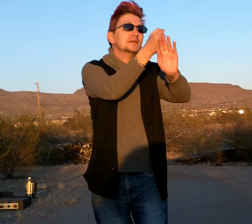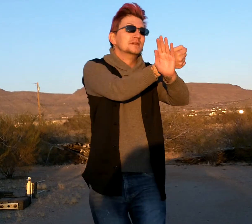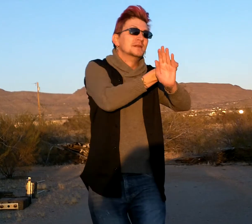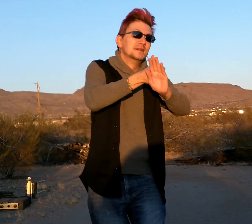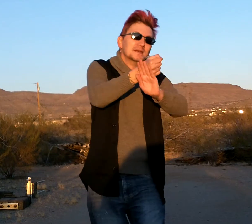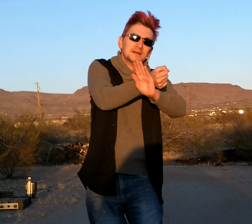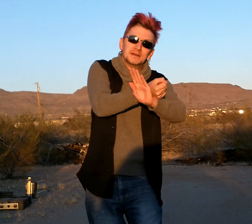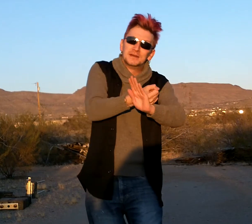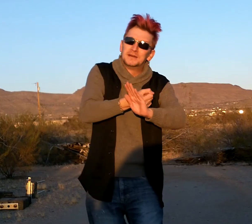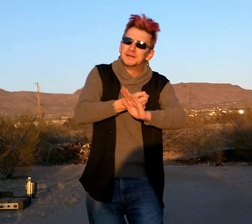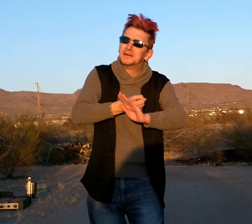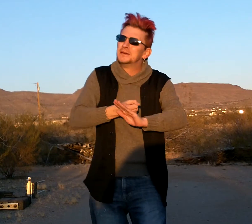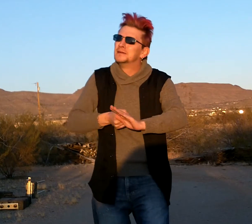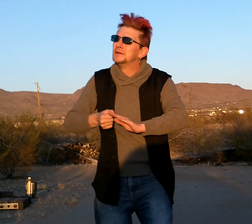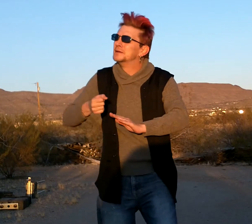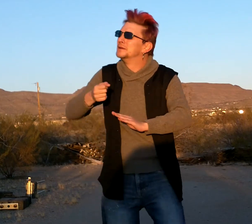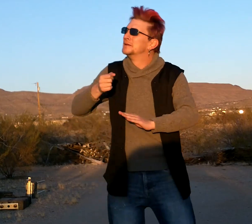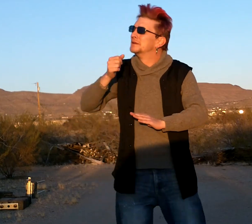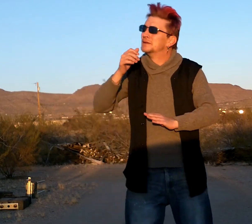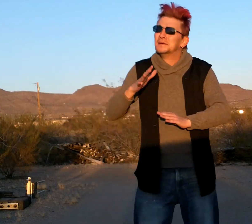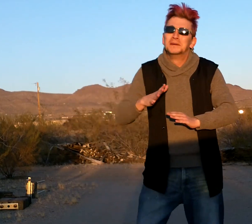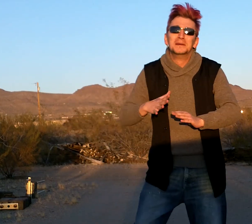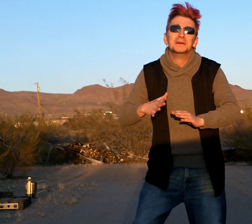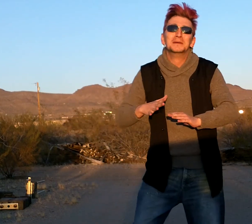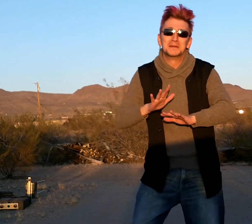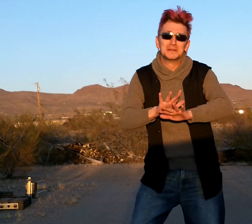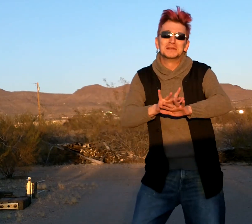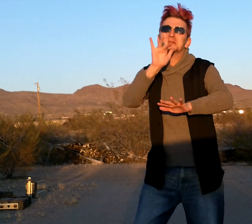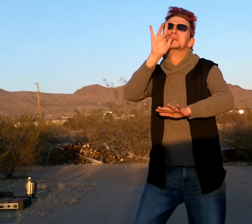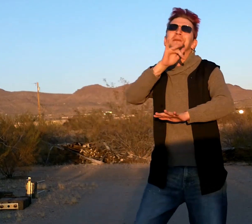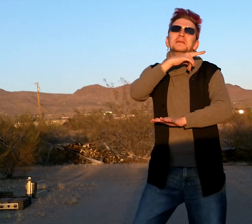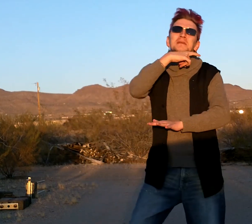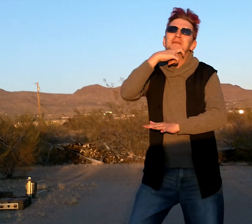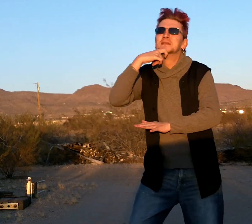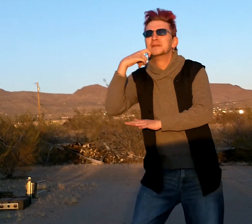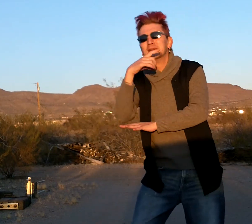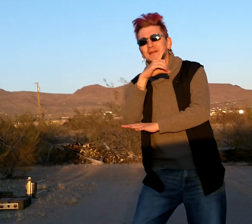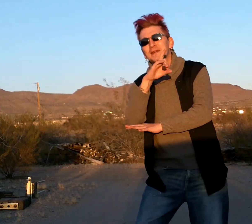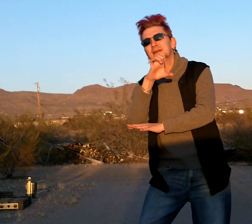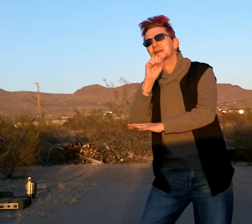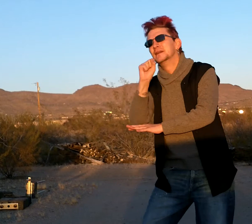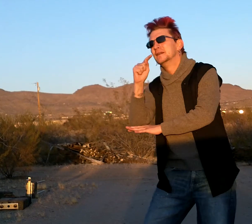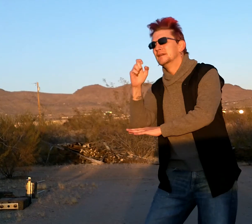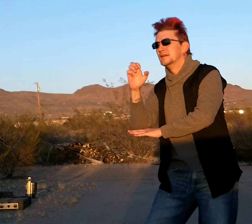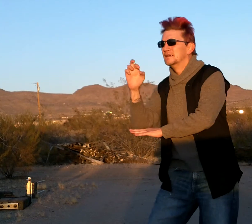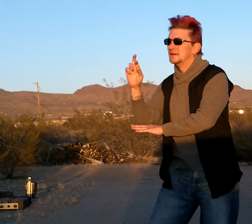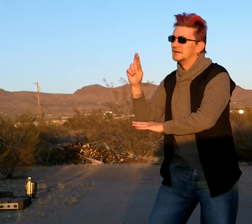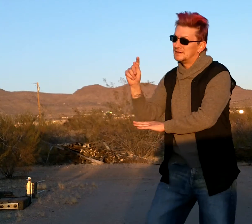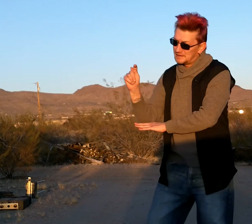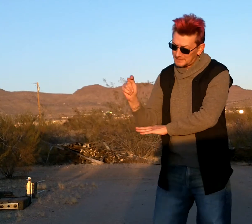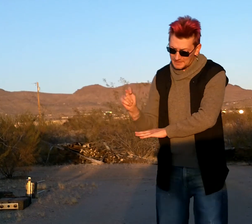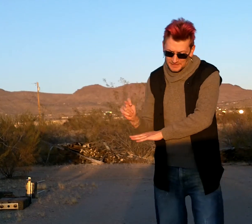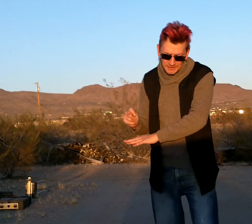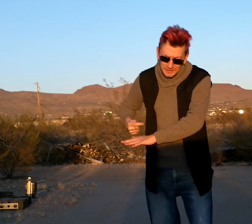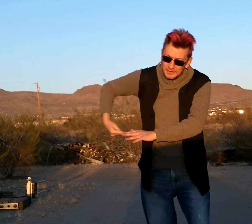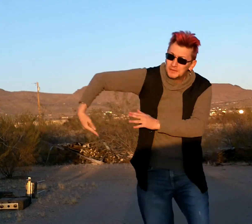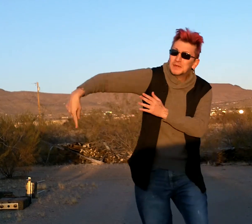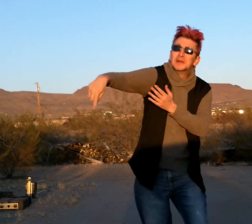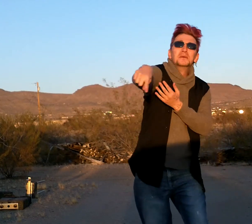diamond deserts. All around